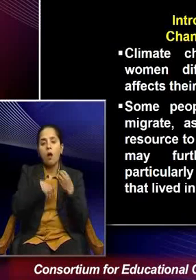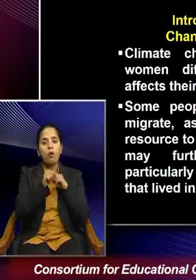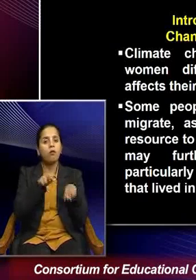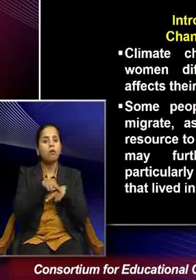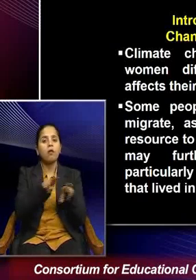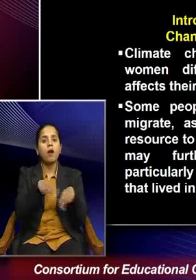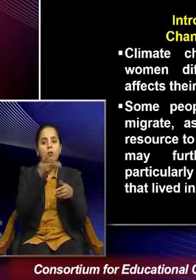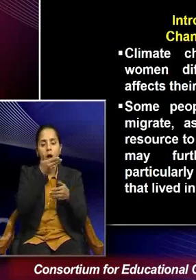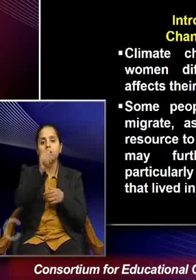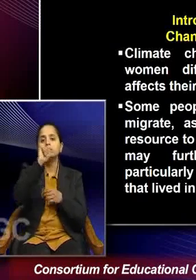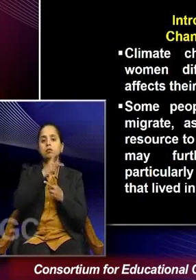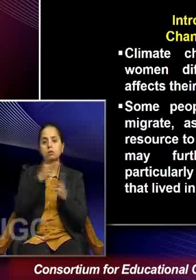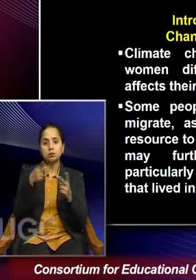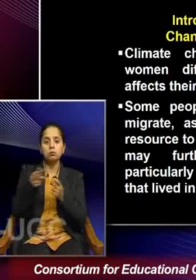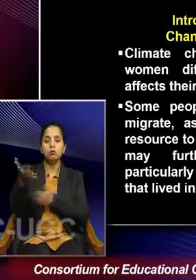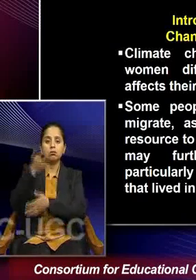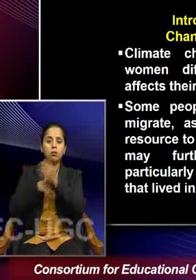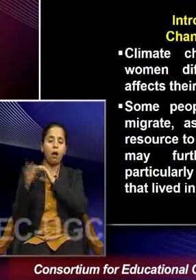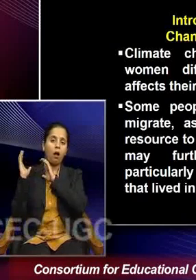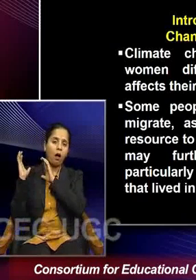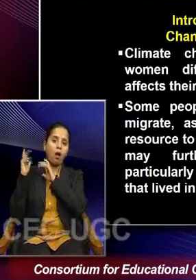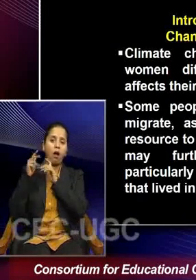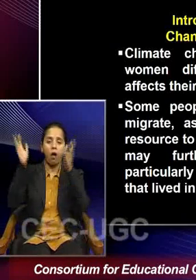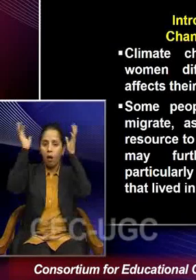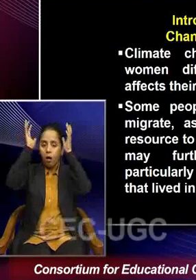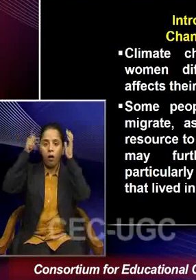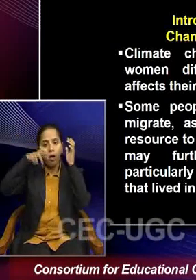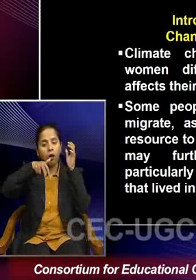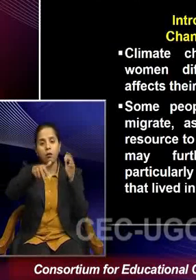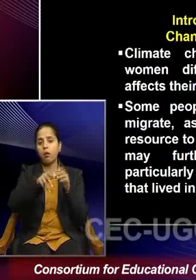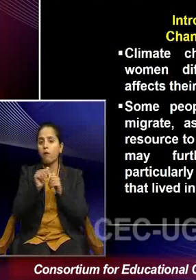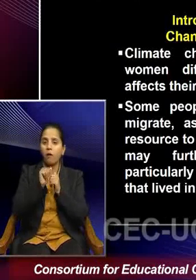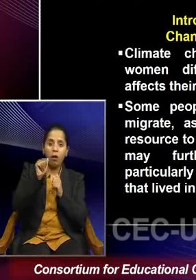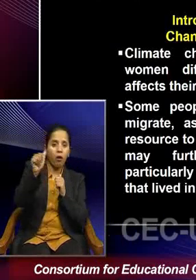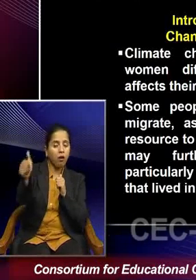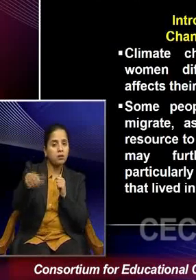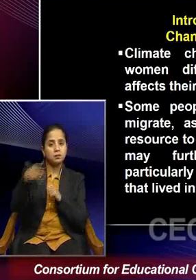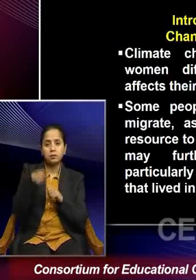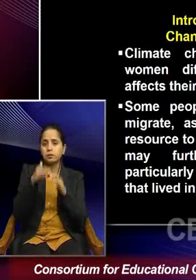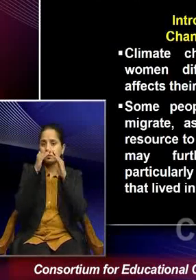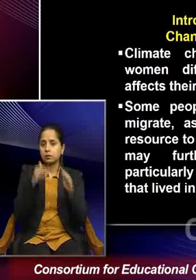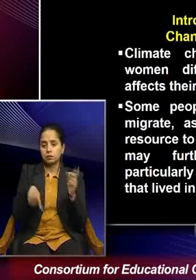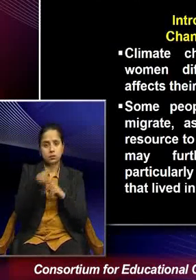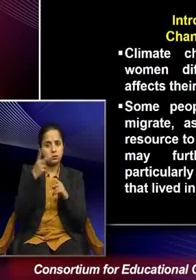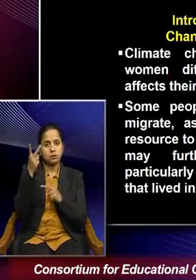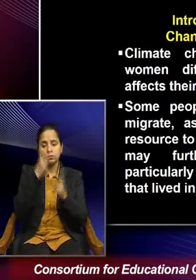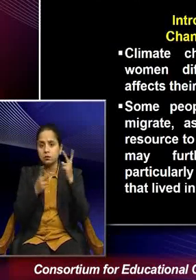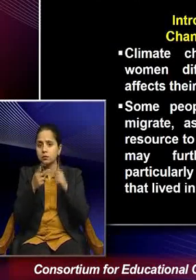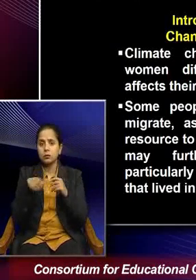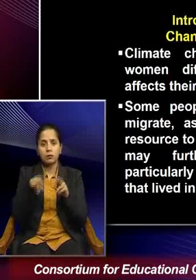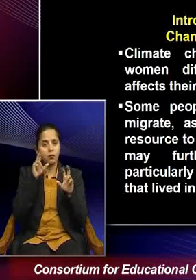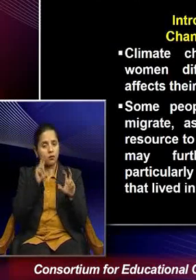you know, they have to disproportionately spend large amount of time in the house looking after, you know,